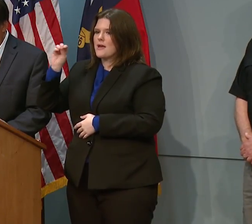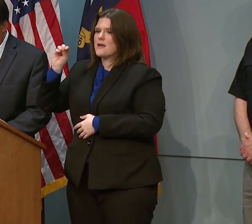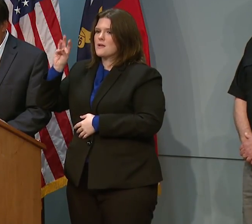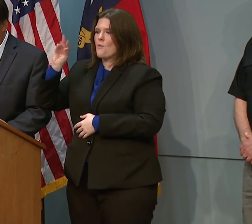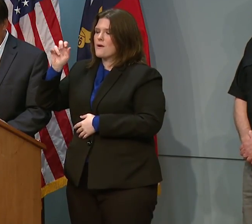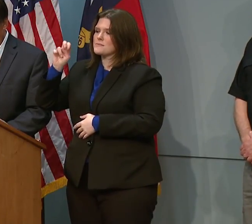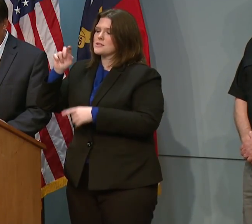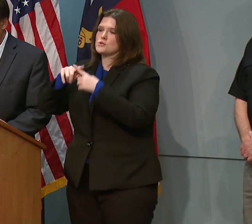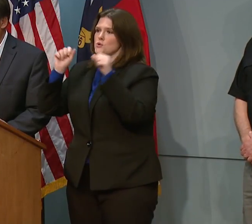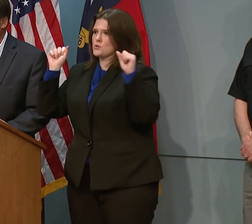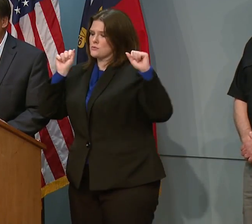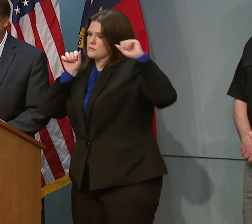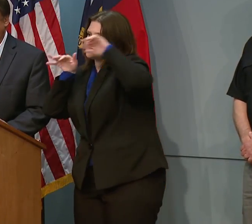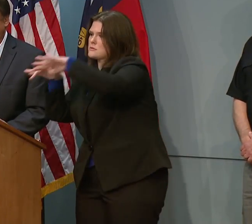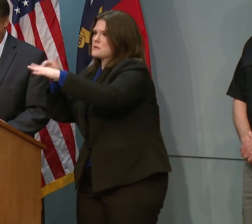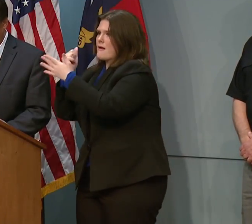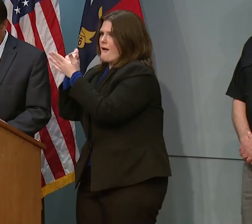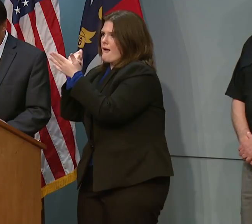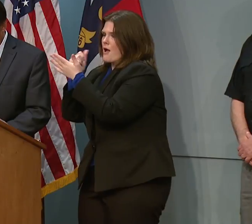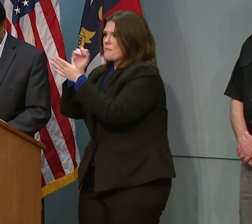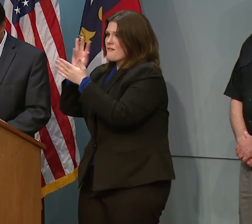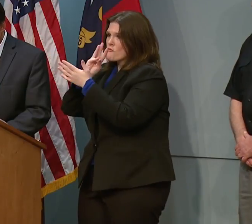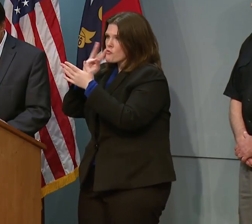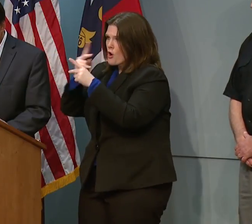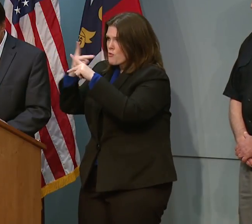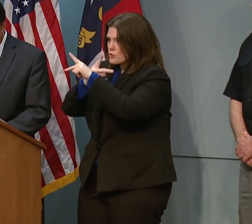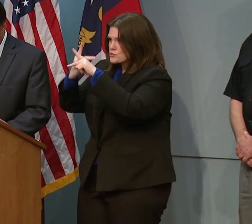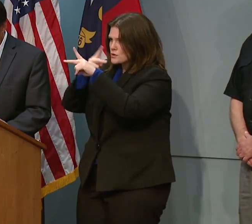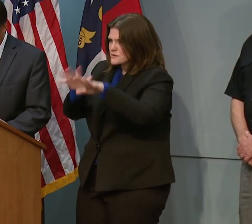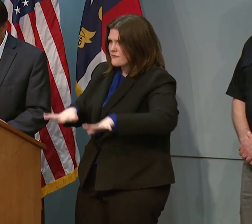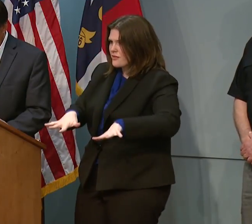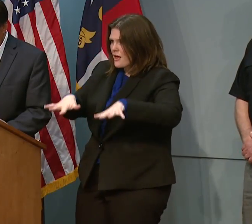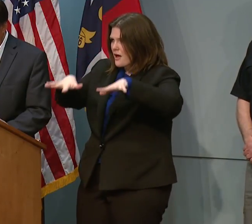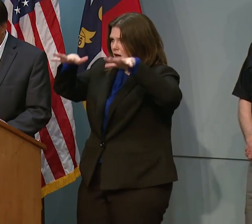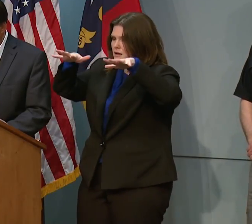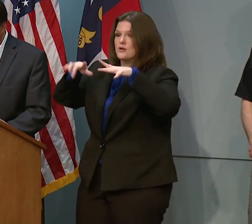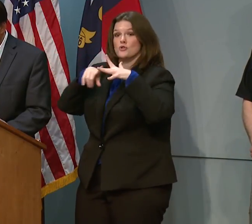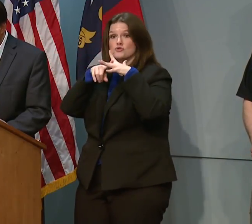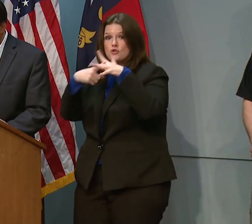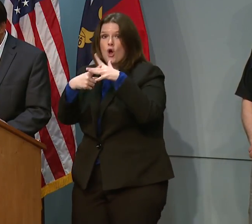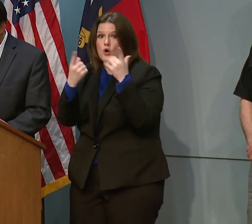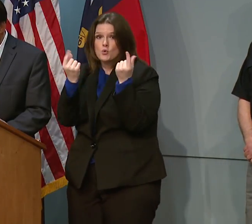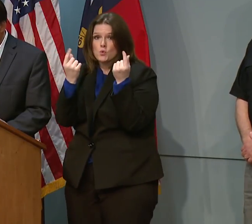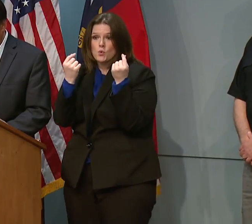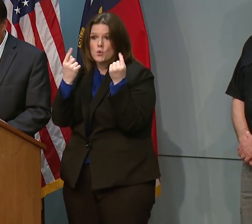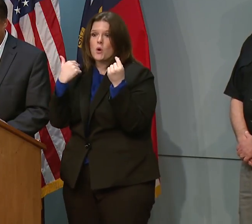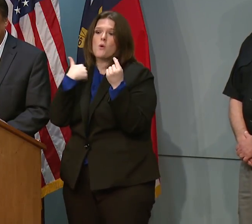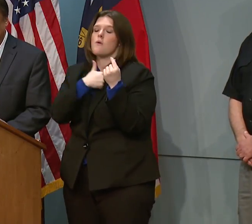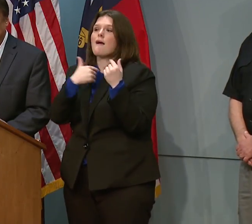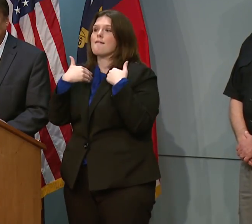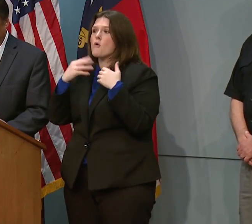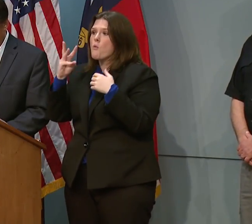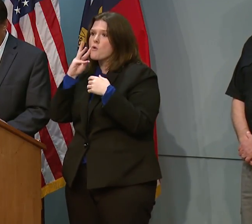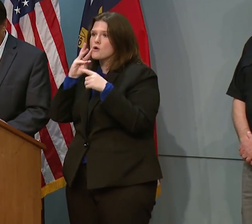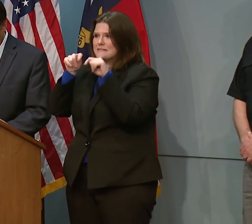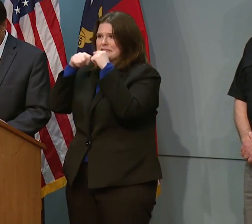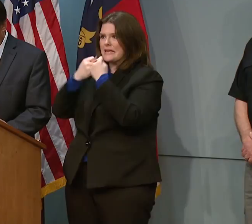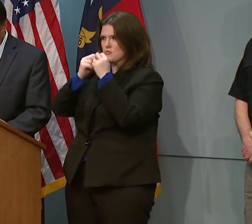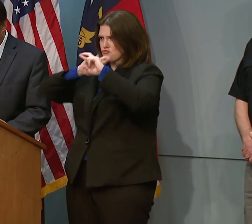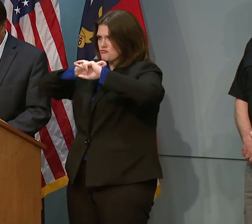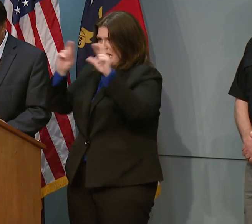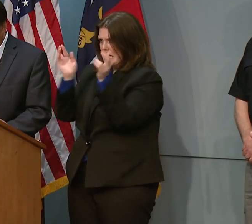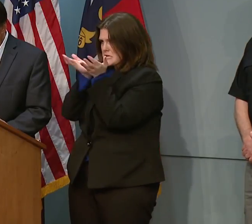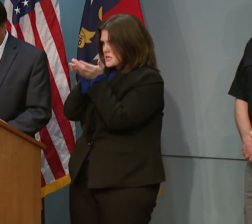if this water continues to rise when it starts. We have swift water rescue teams in reserve to deploy